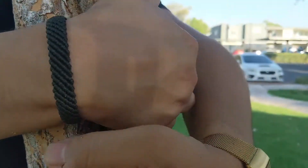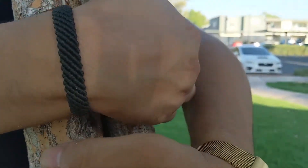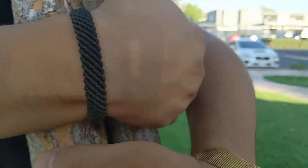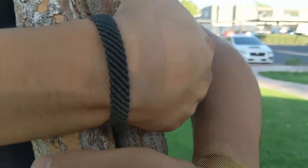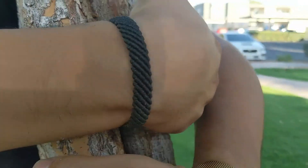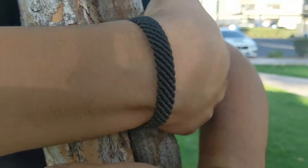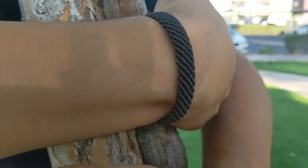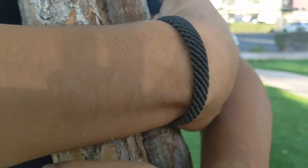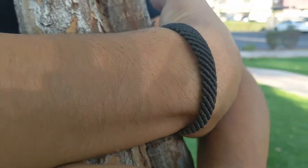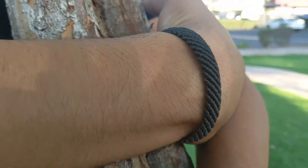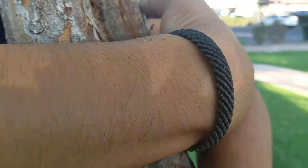resilience of my people